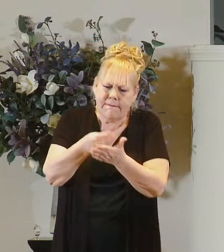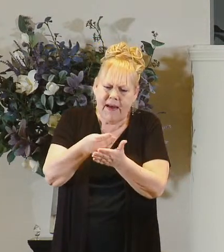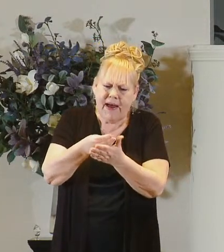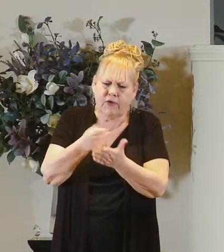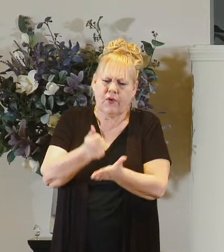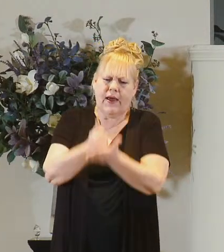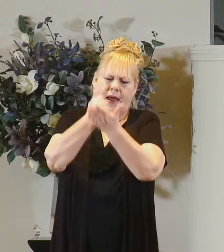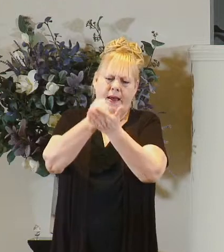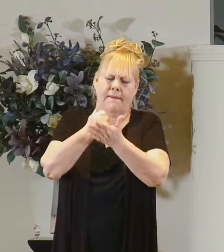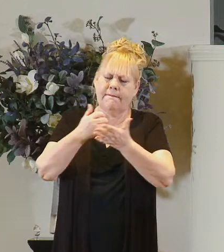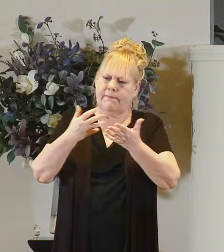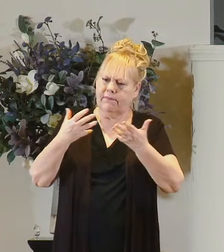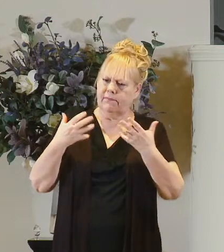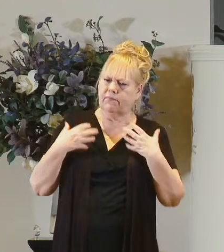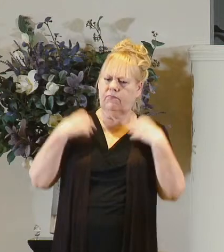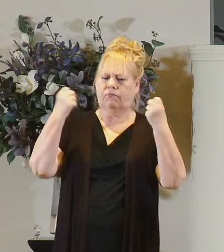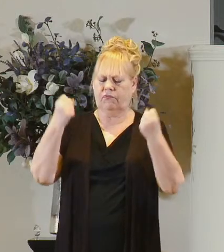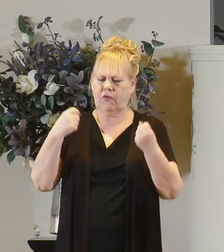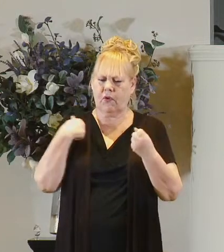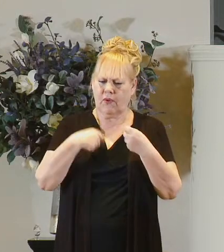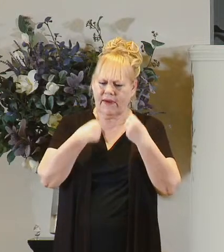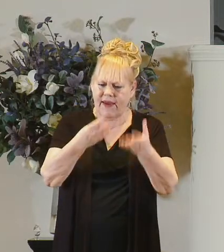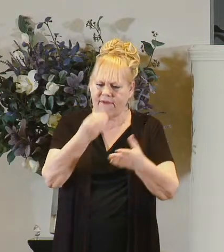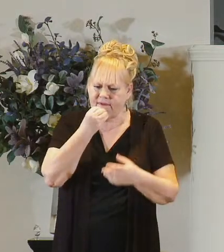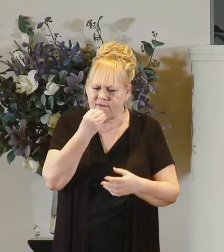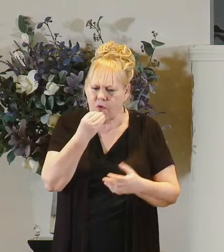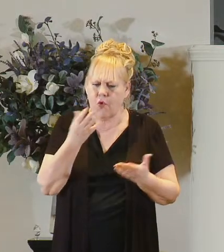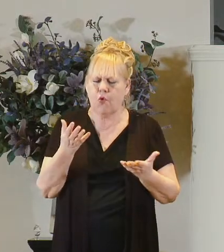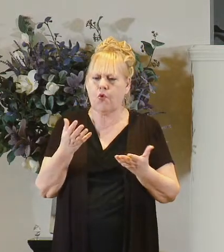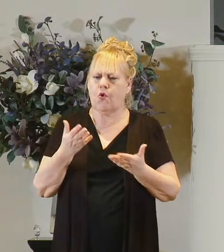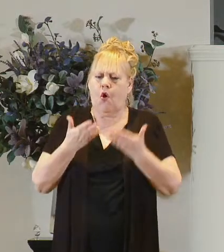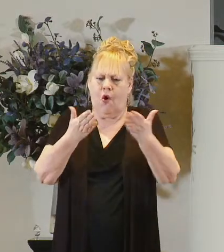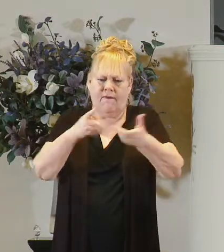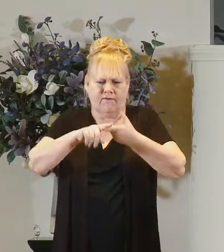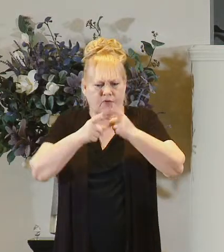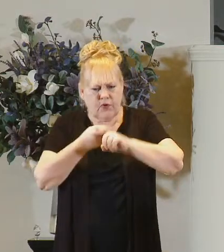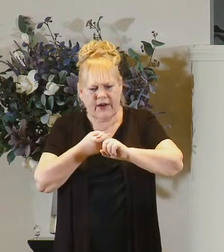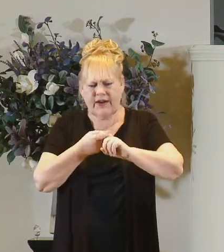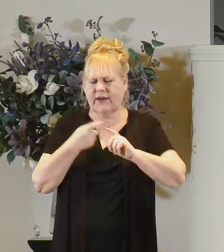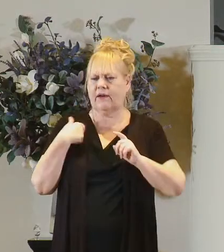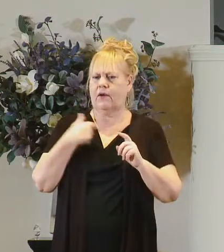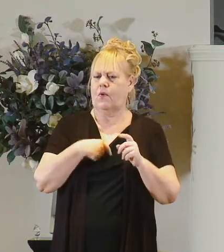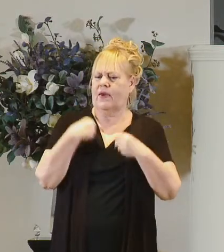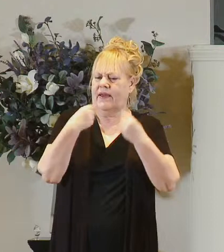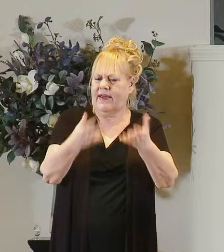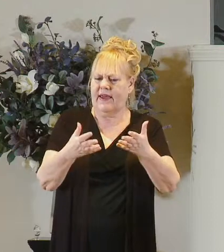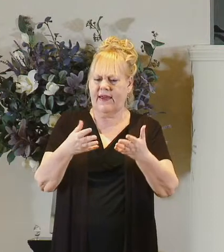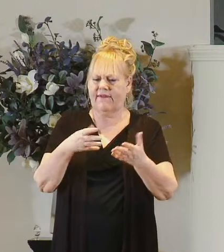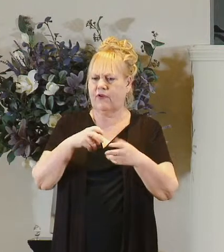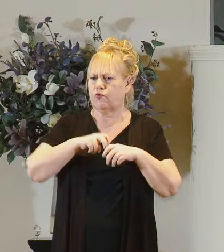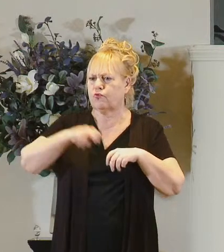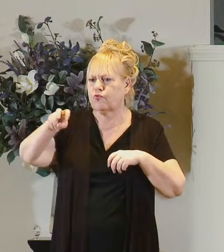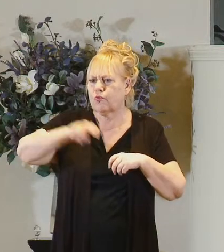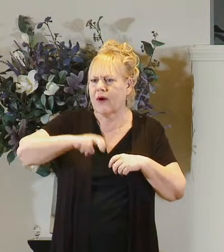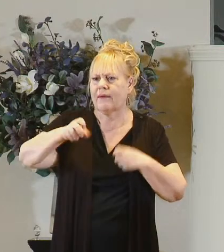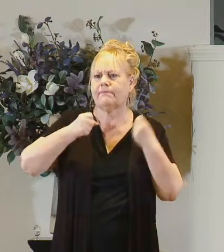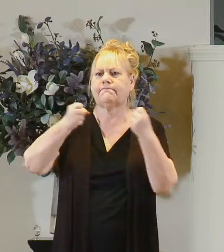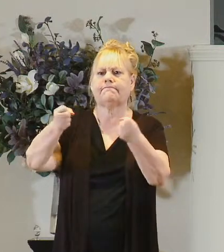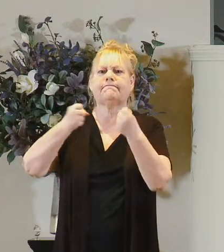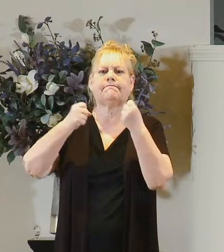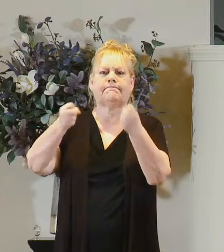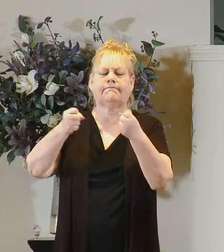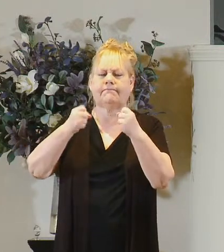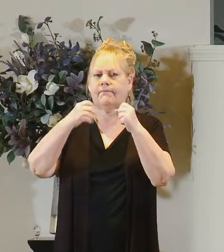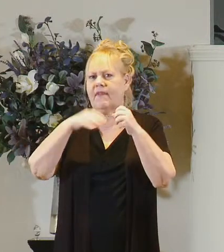to help them get back on their feet we've given them meals we've offered our friendship we've given them transportation and housing